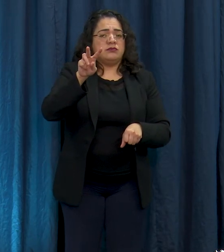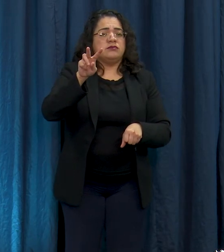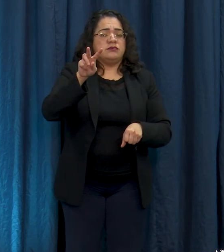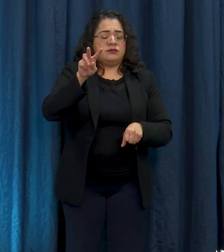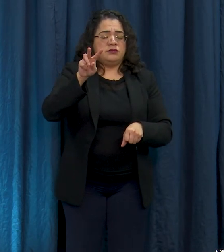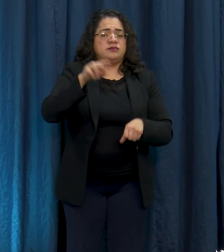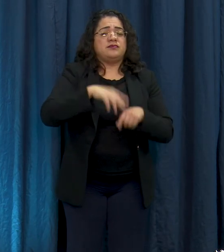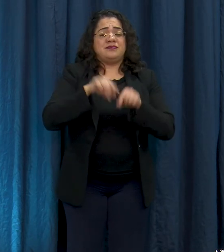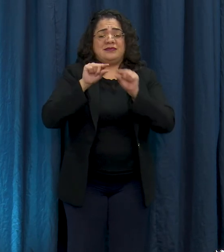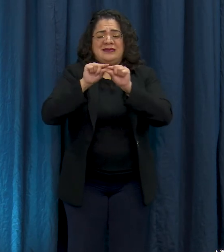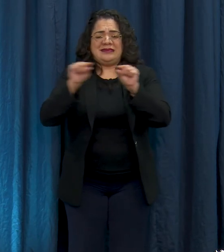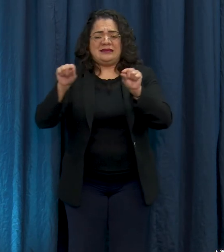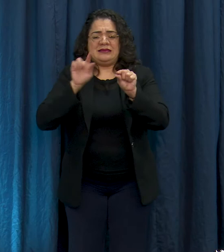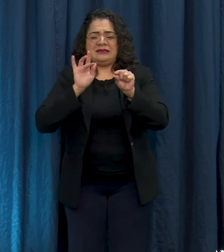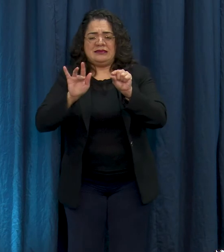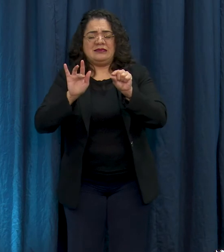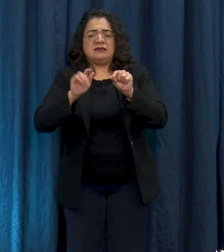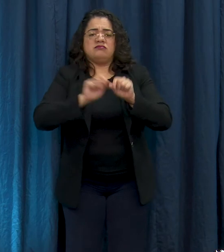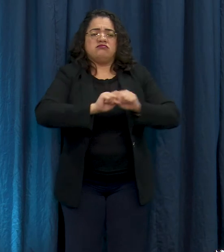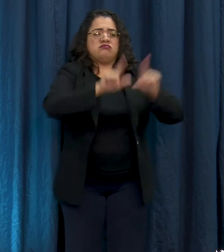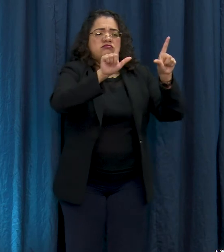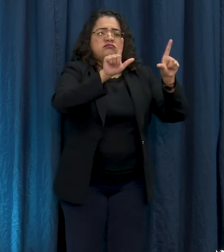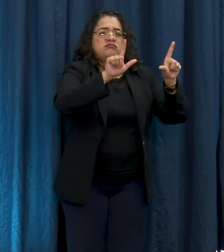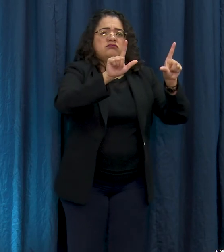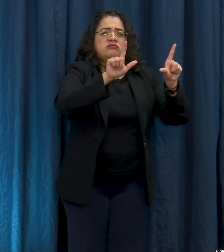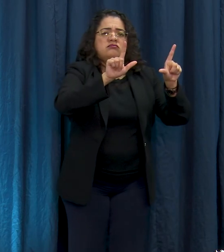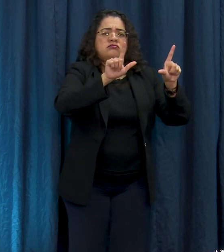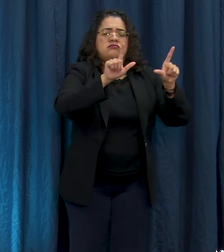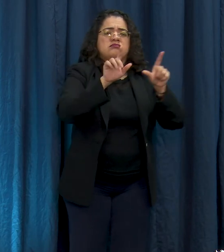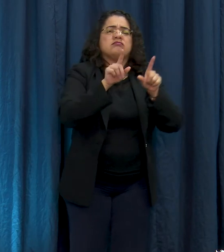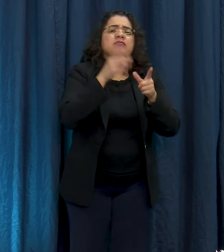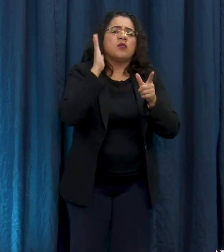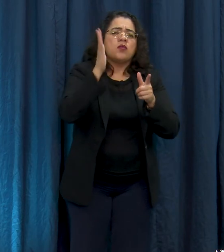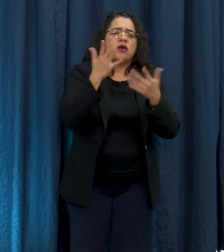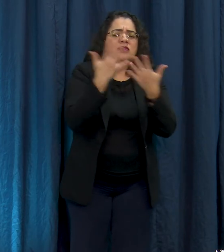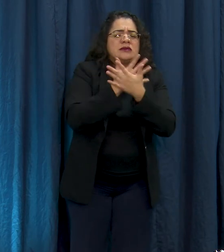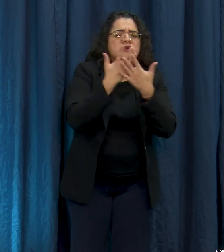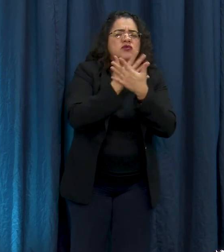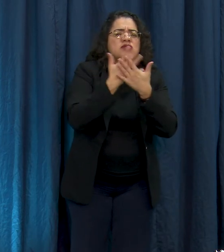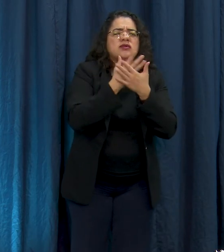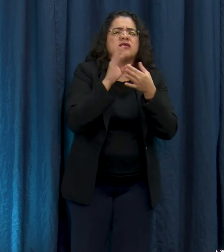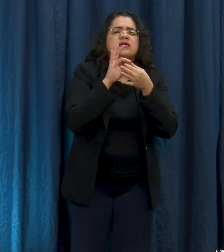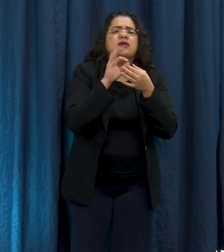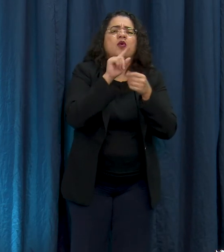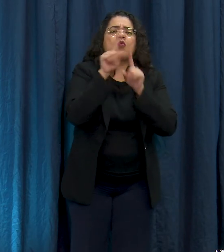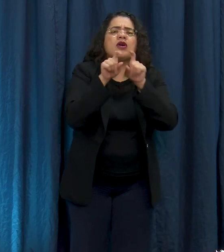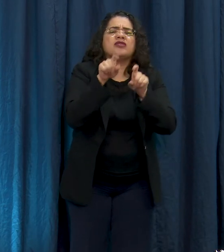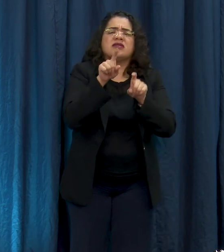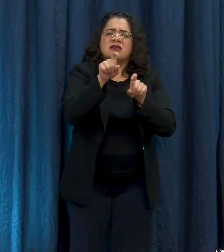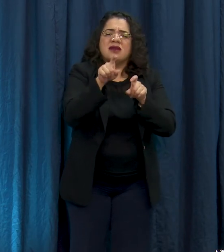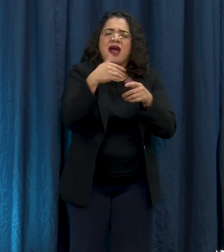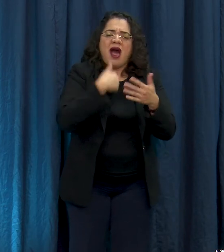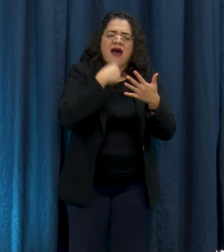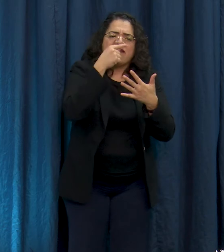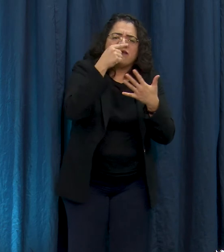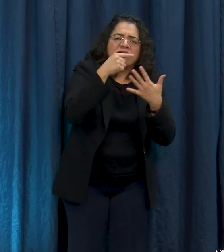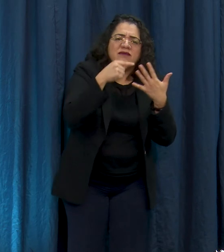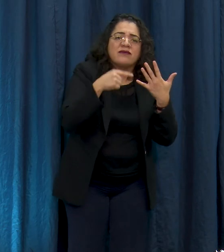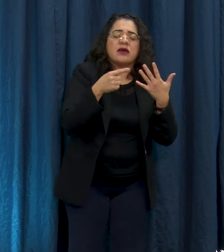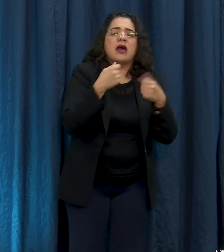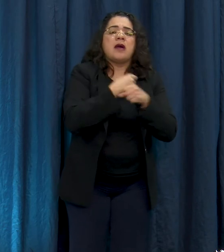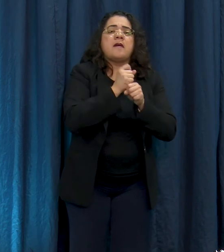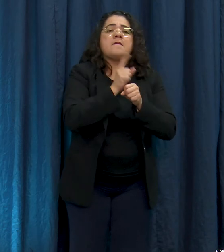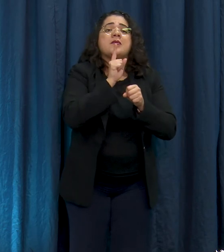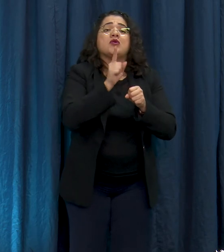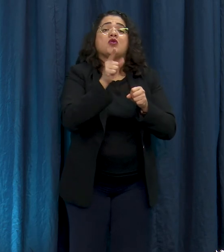parecer muy pronto el portal incluye algunas preguntas de preselección con timore vos dando prioridad a las